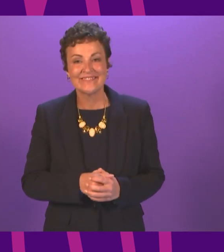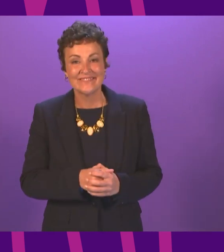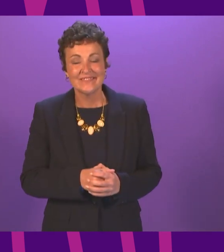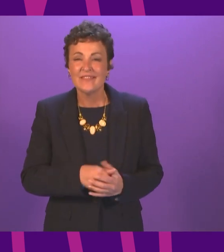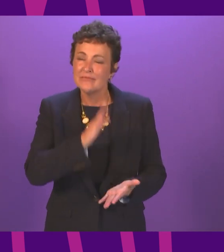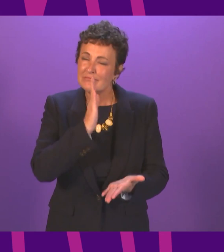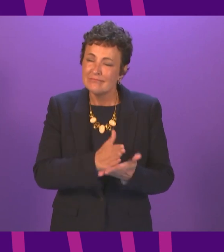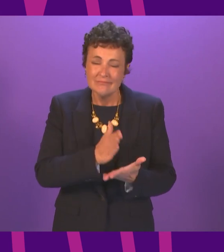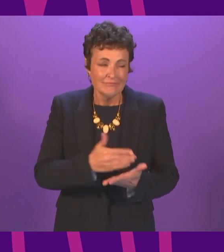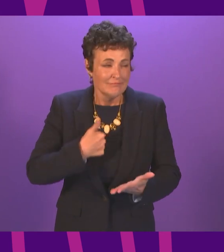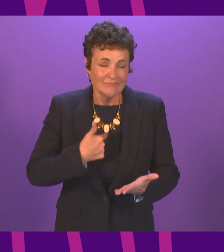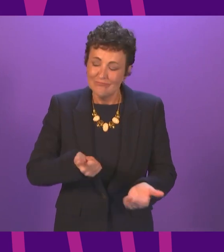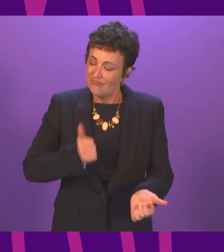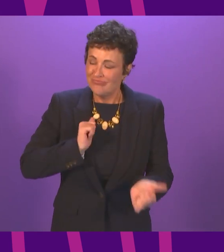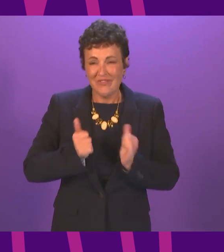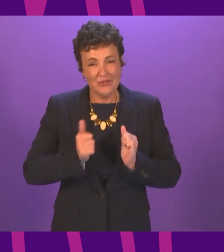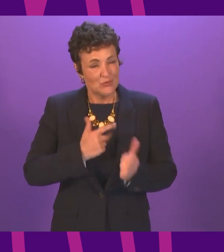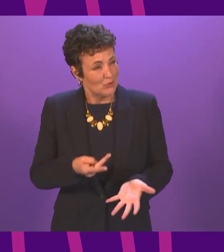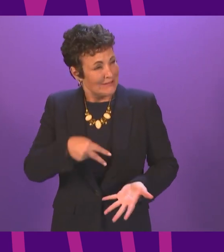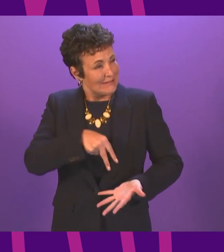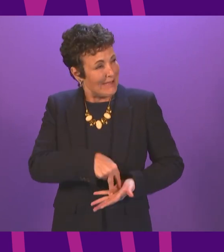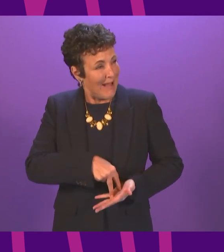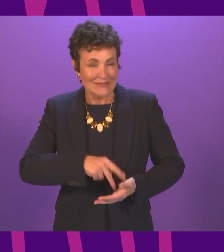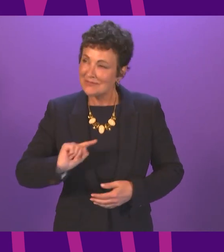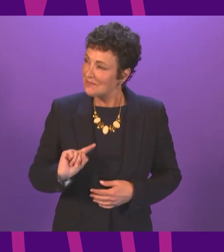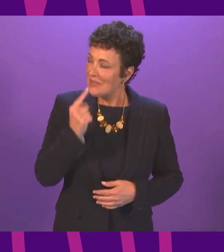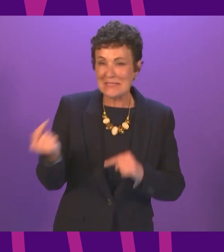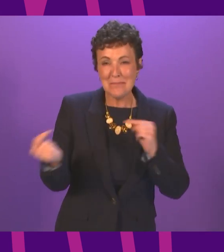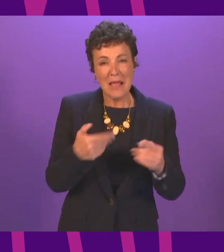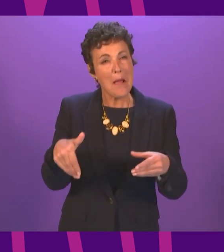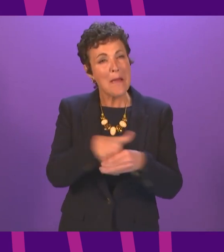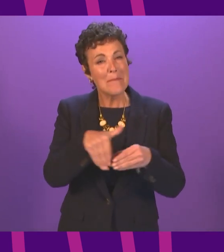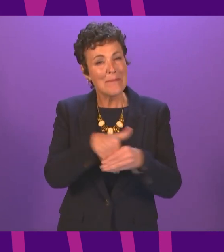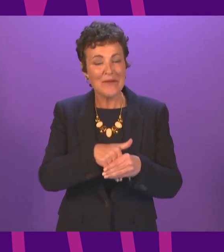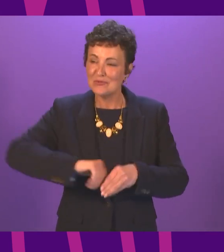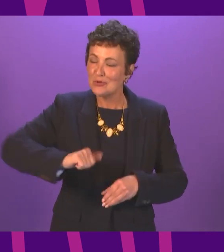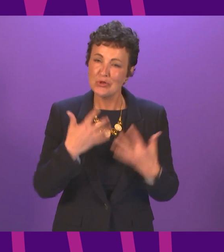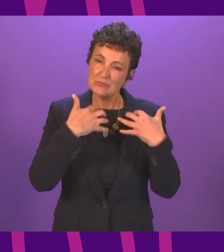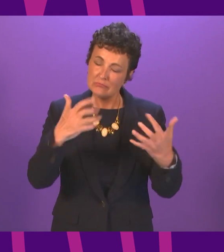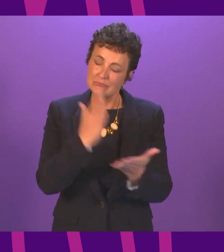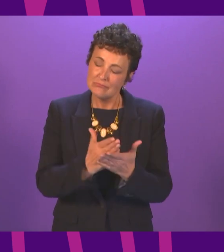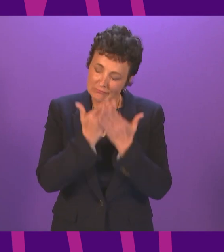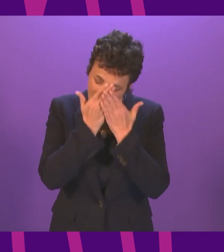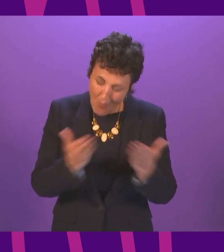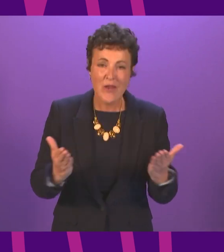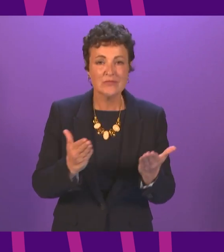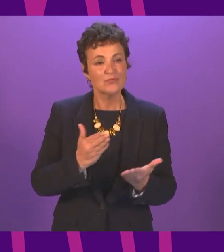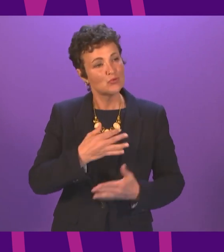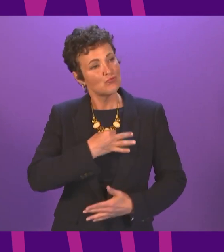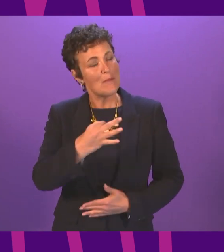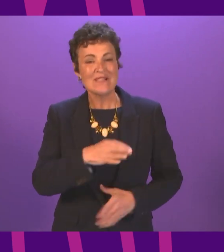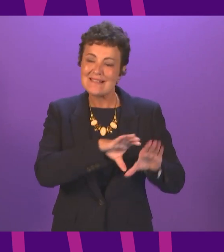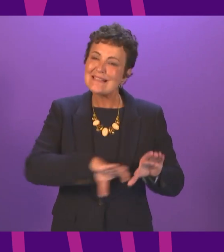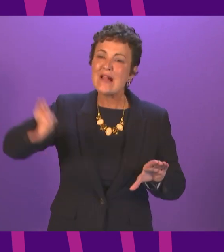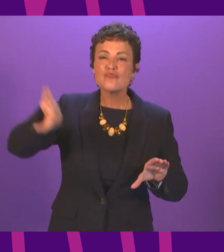a real privilege to be able to stand and speak in my first debate as a member of the Scottish Parliament I'm honoured to represent Central Scotland